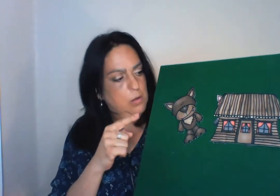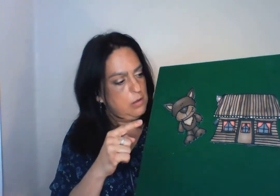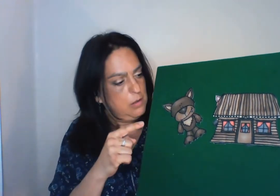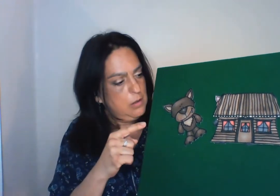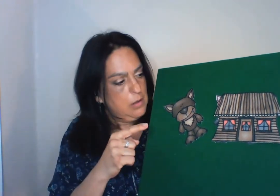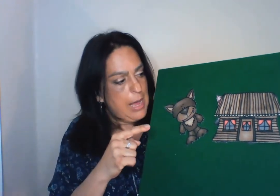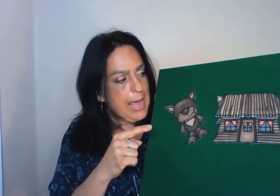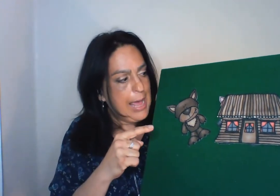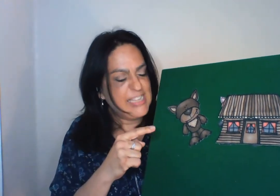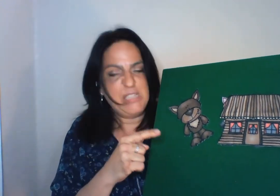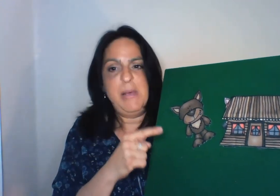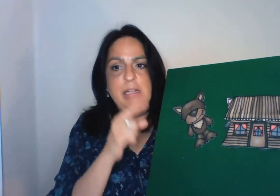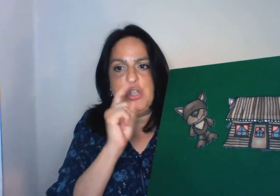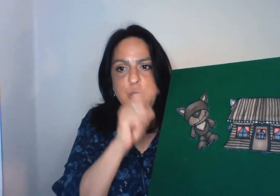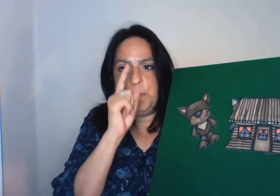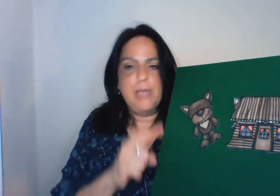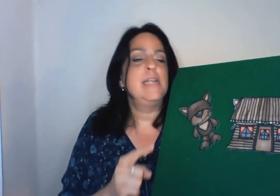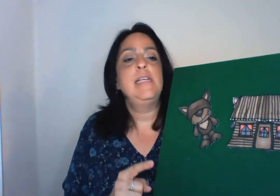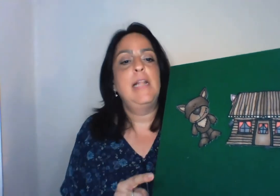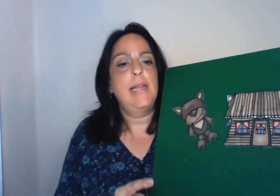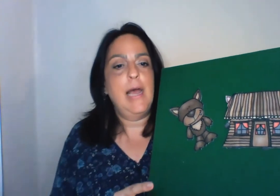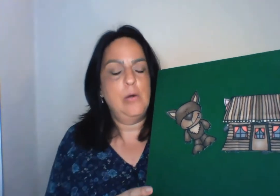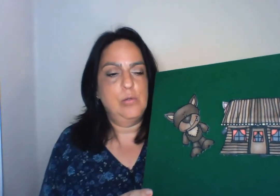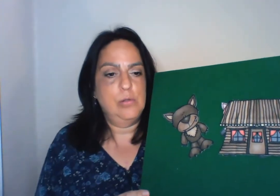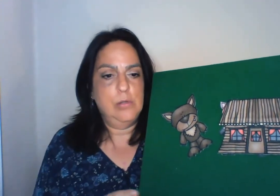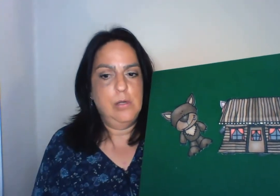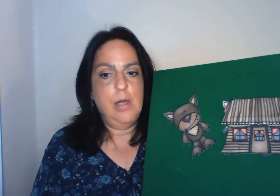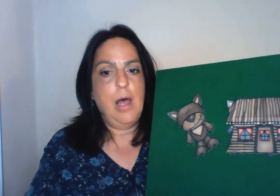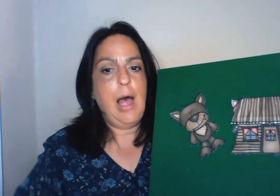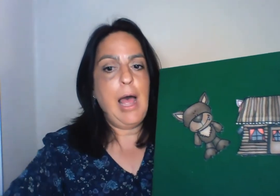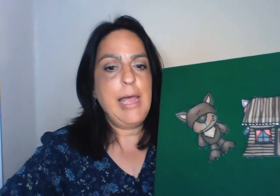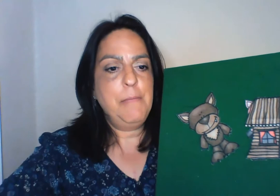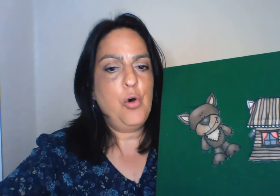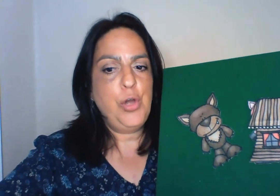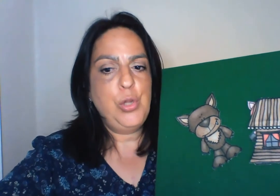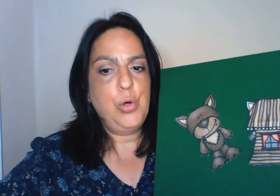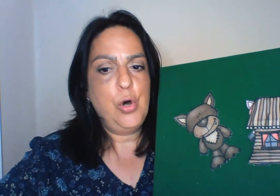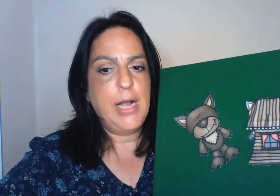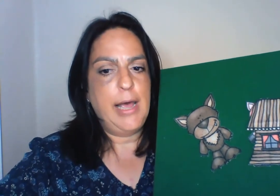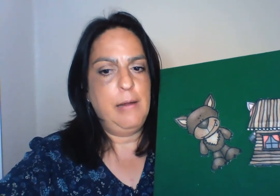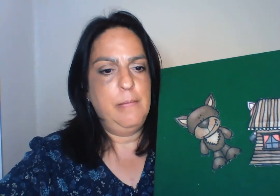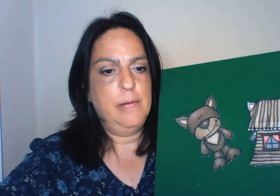smell two piggies in that house. I am going to go get them.